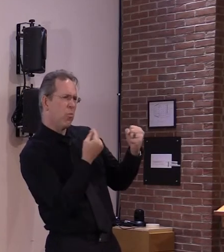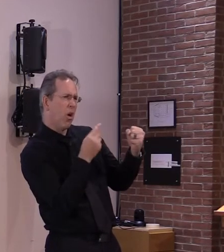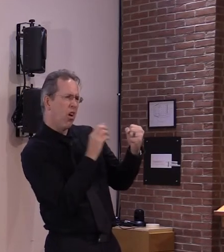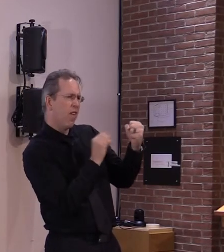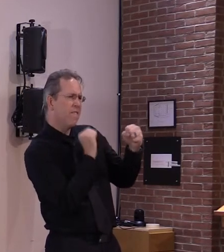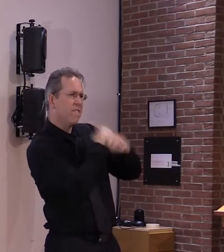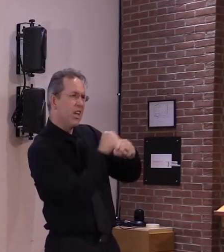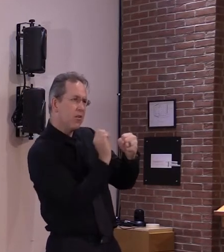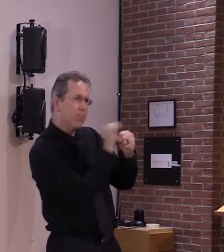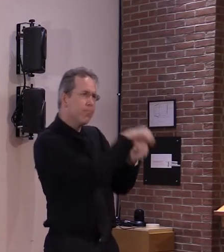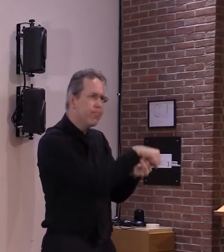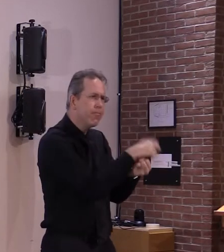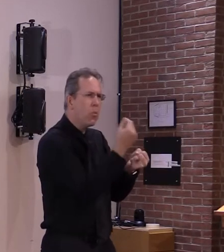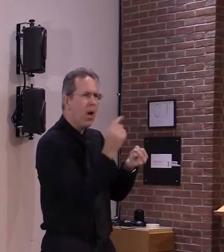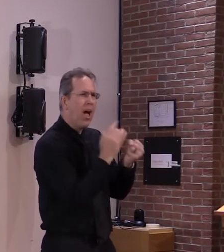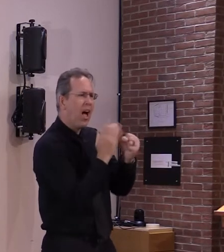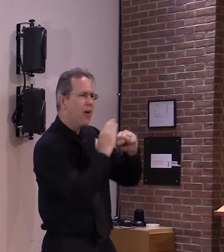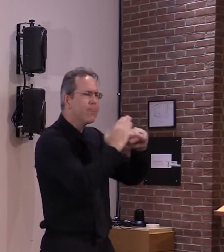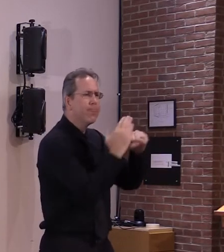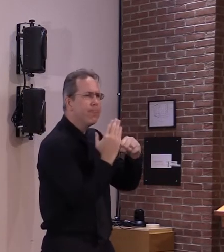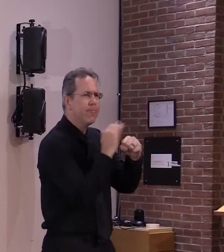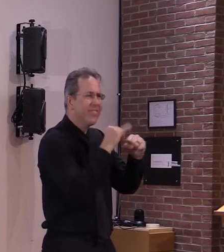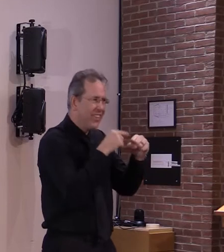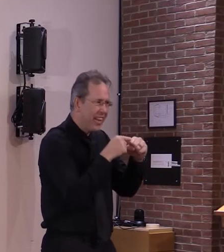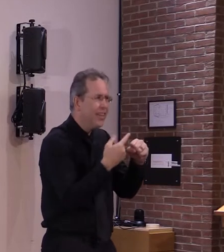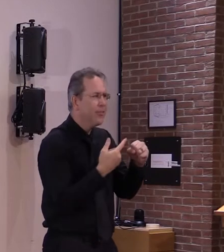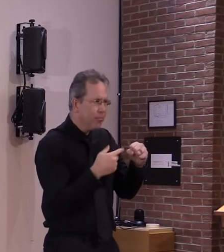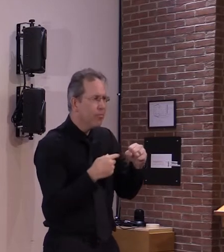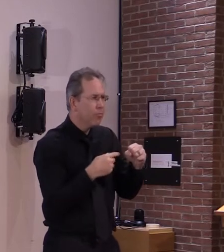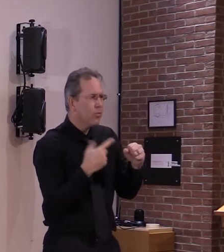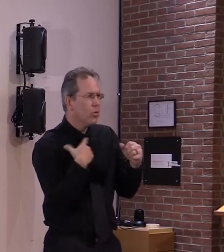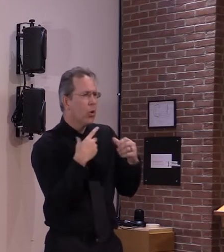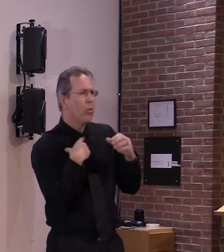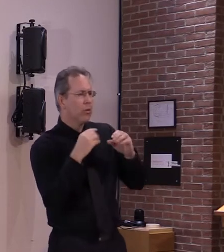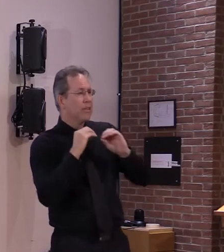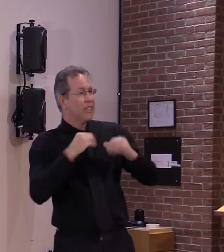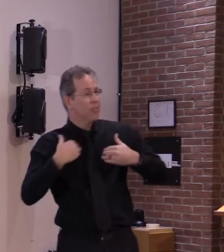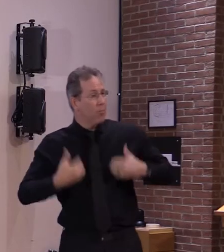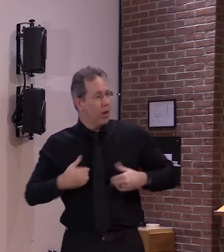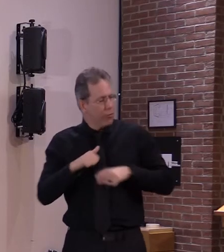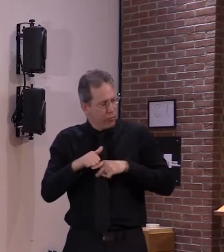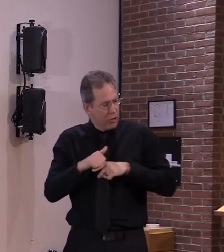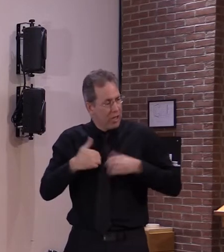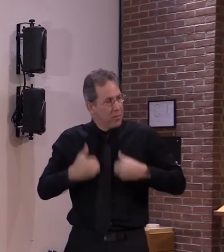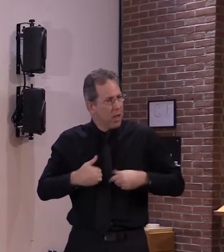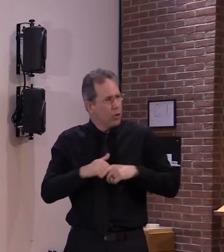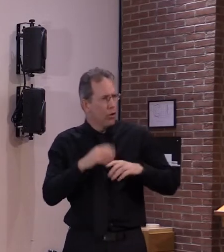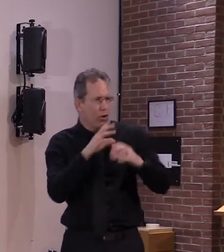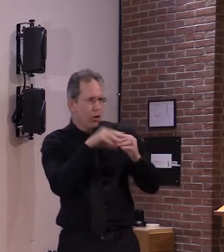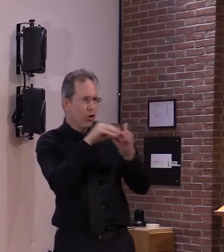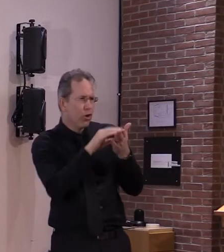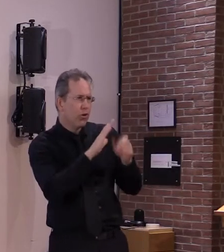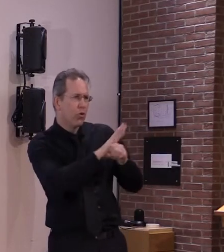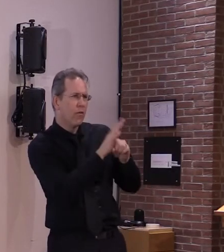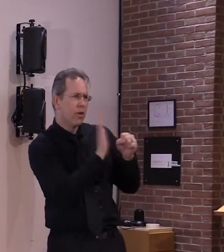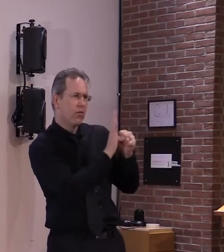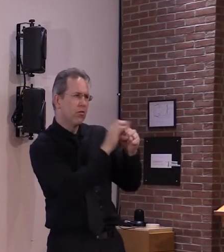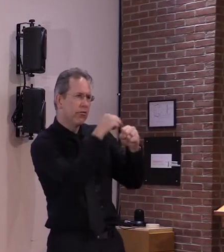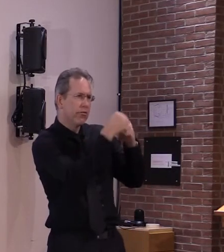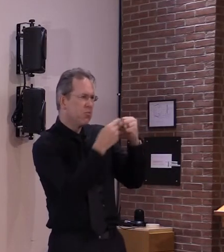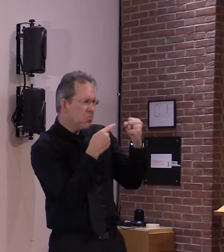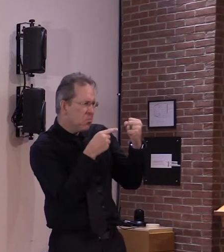protein you essentially don't let the virus move in and do all that it's going to do so the